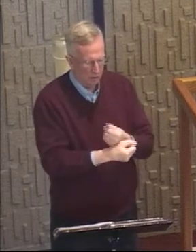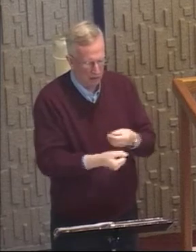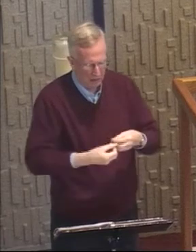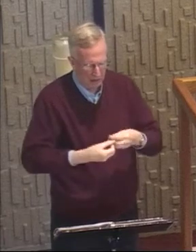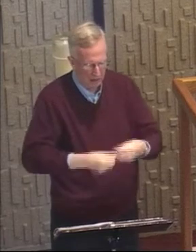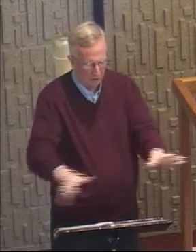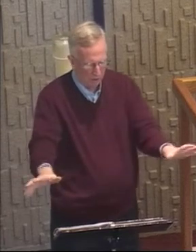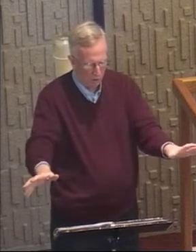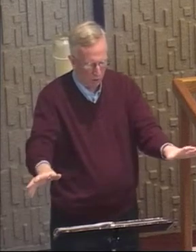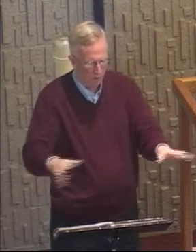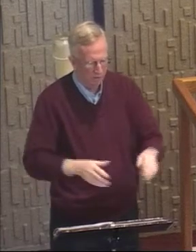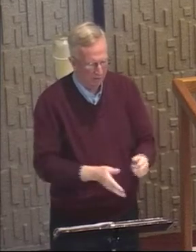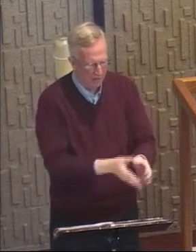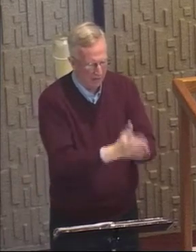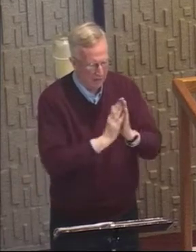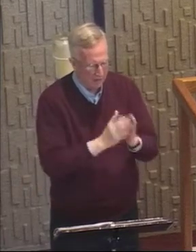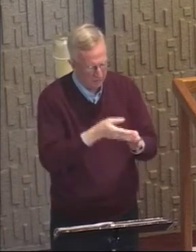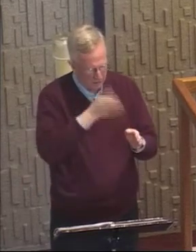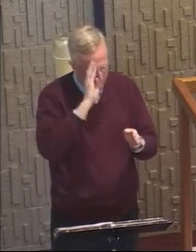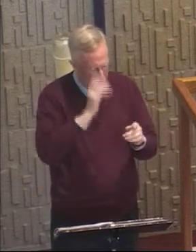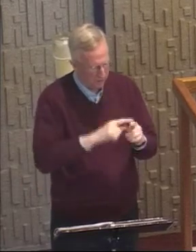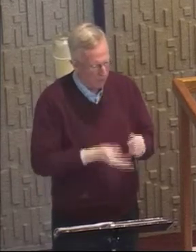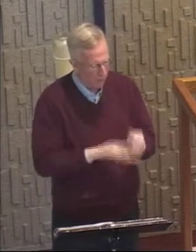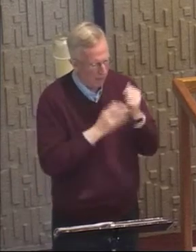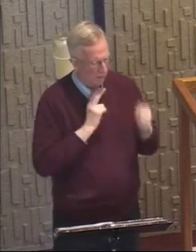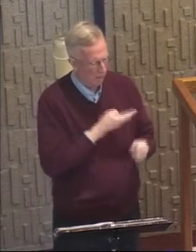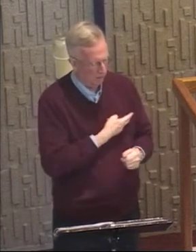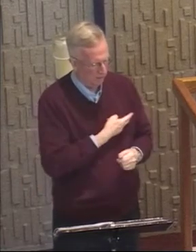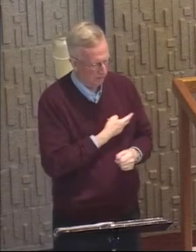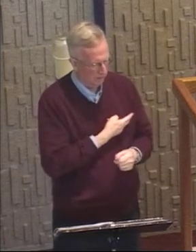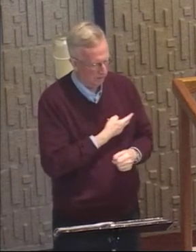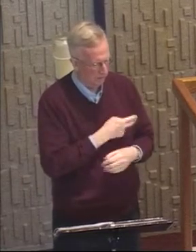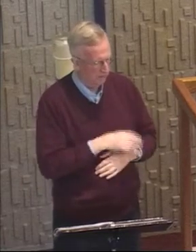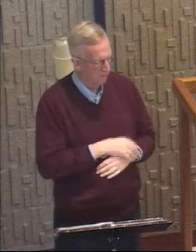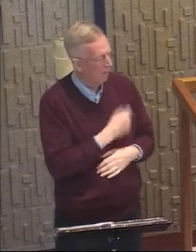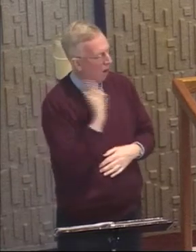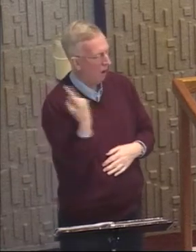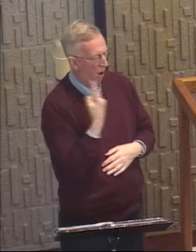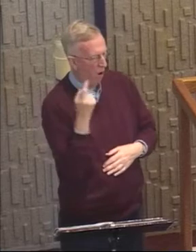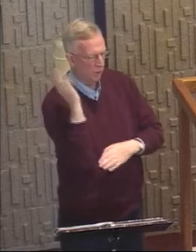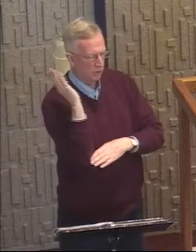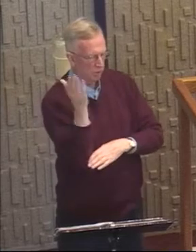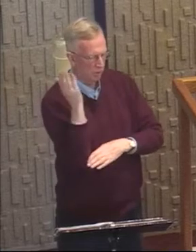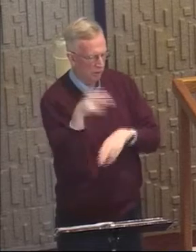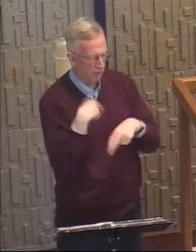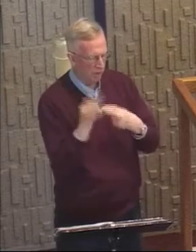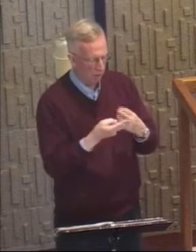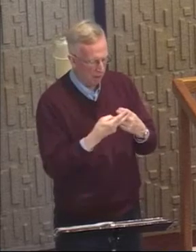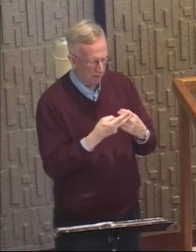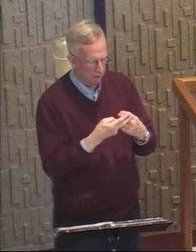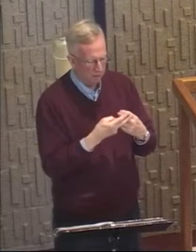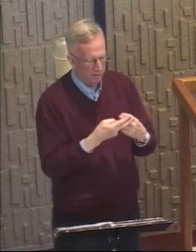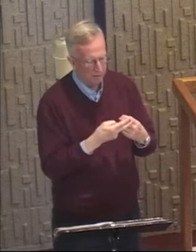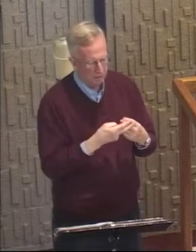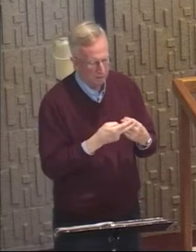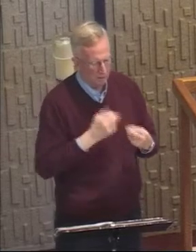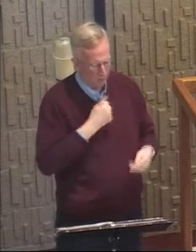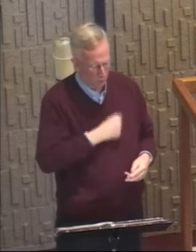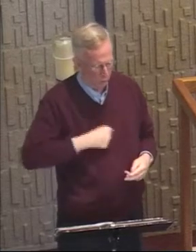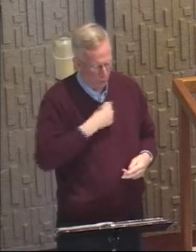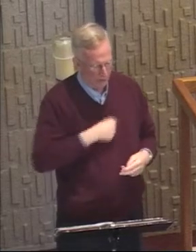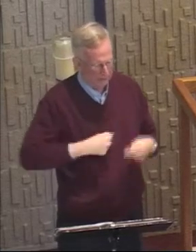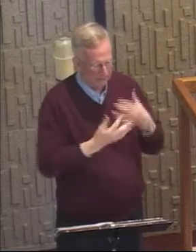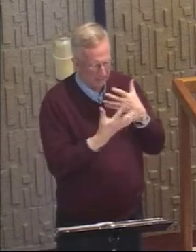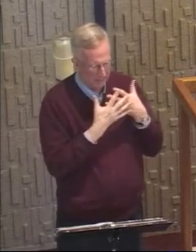help us in that. And that's why I always preach about reconciliation. It's a great sacrament. And the